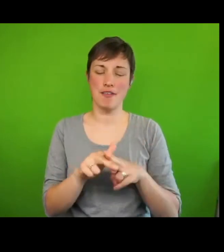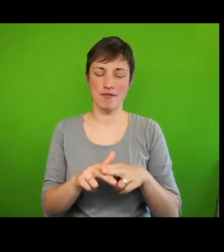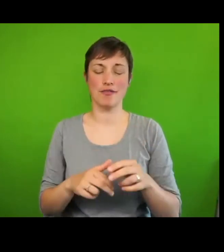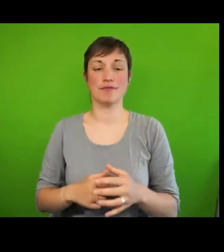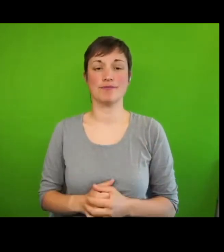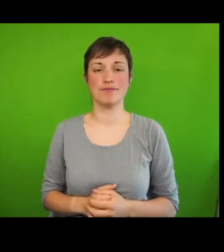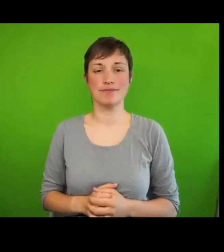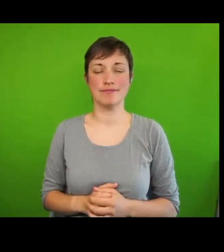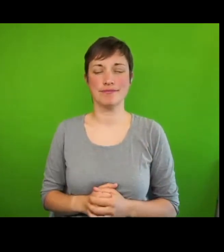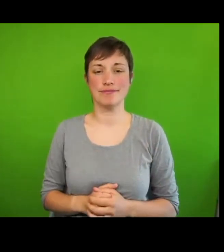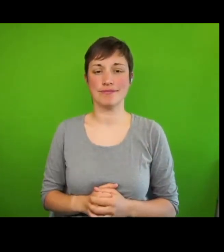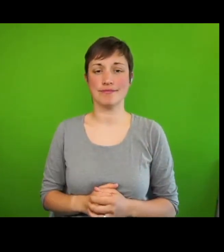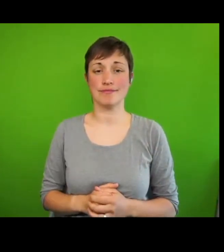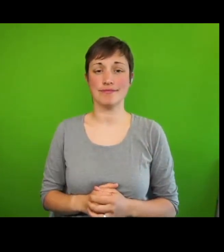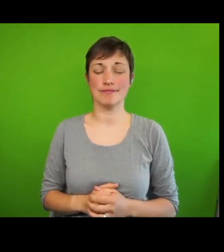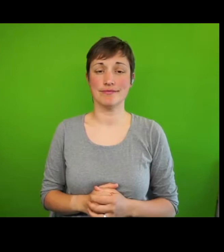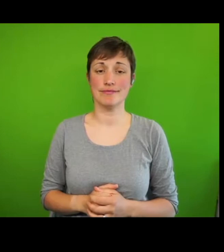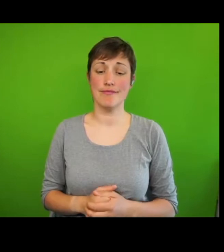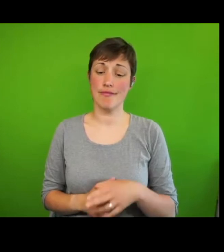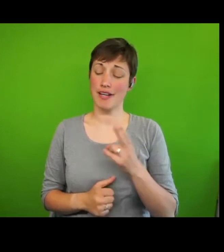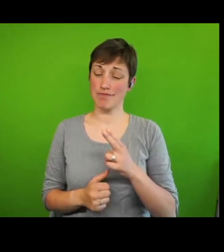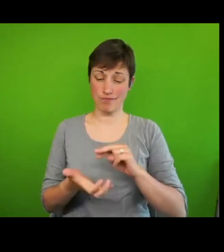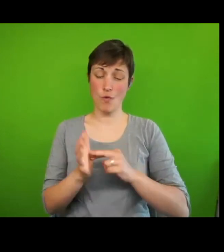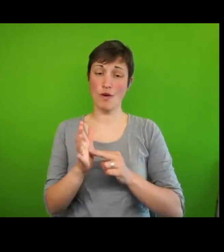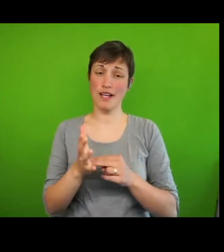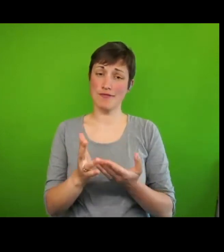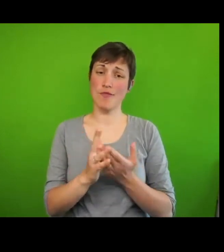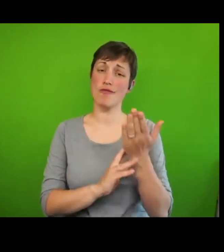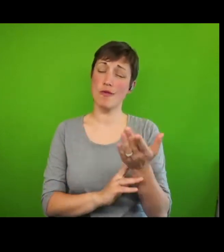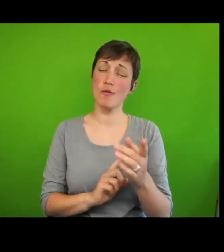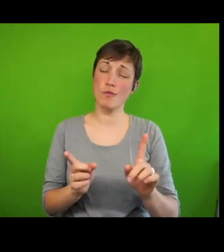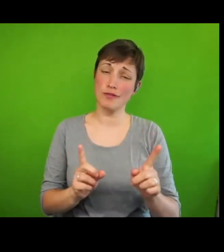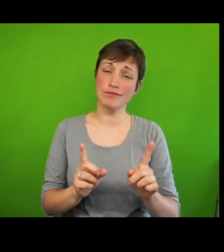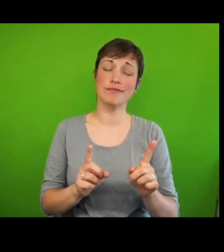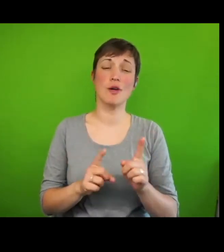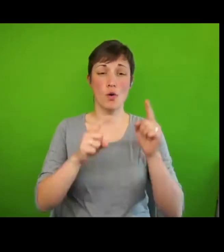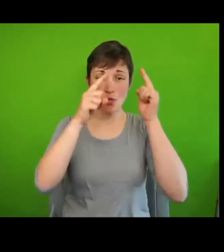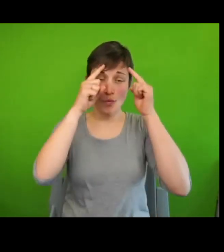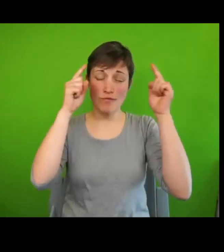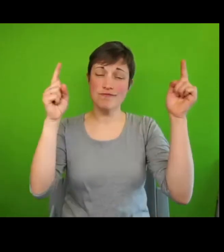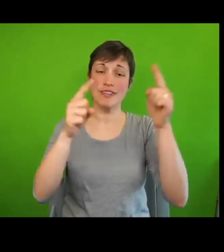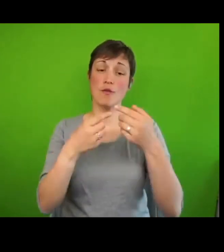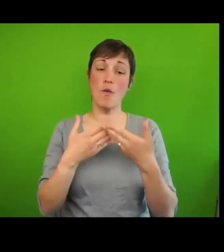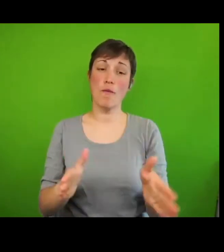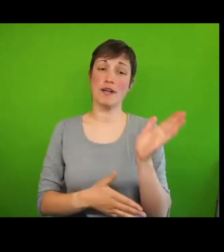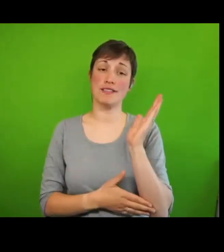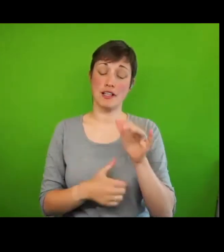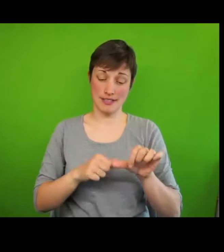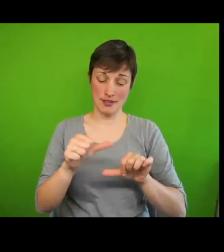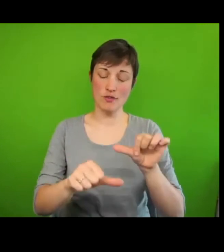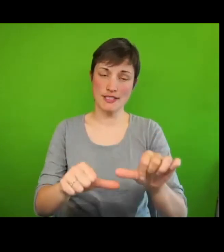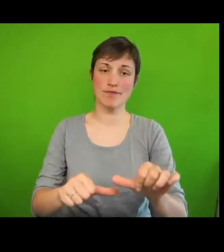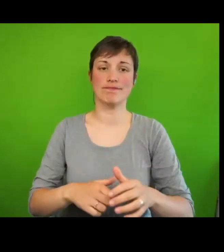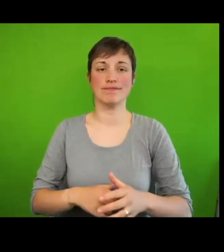Once again, we are organising the lecture as part of the University's Open Lecture Series. We are